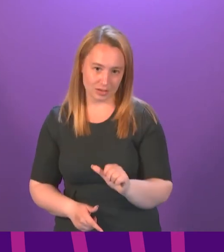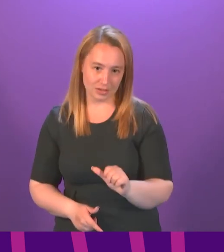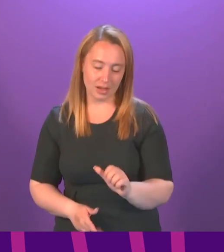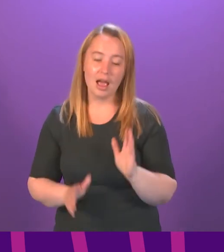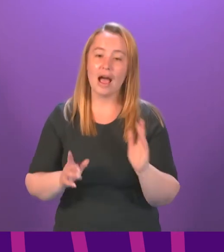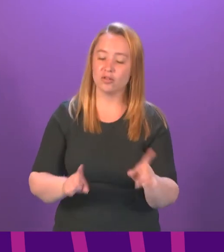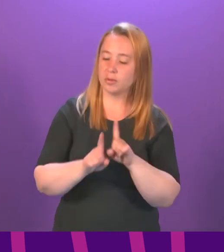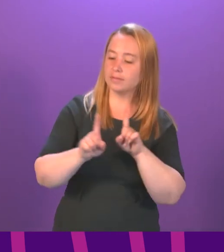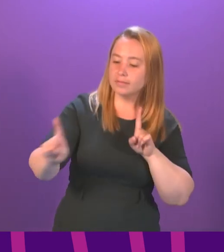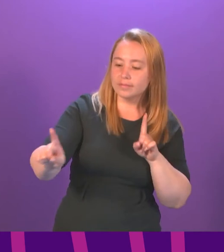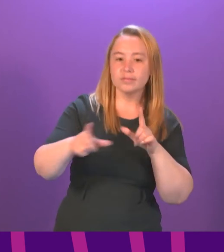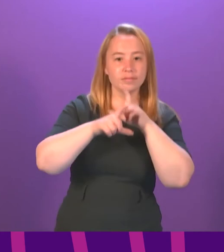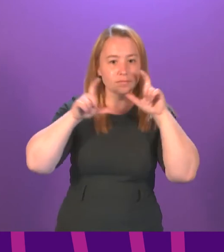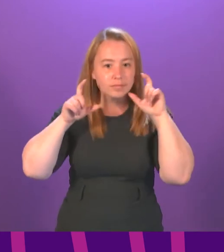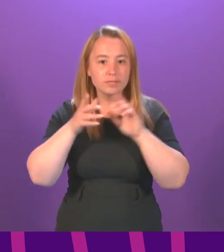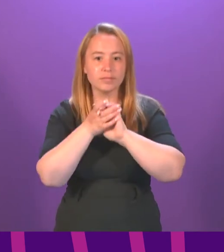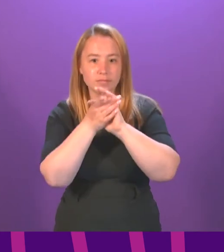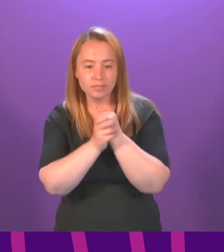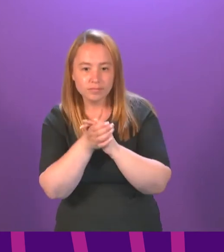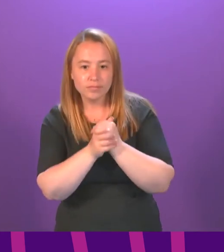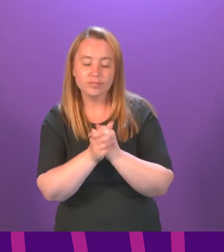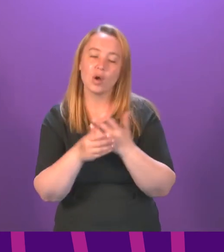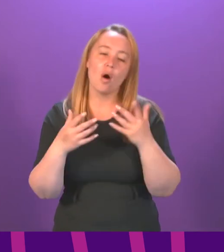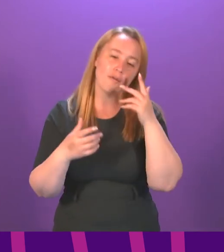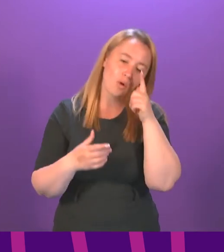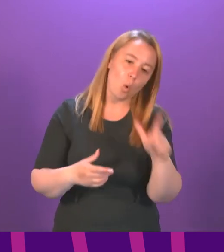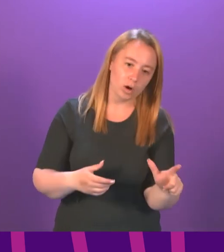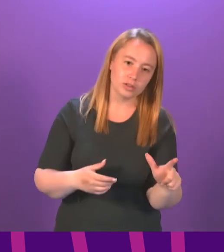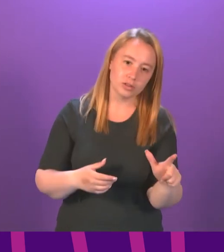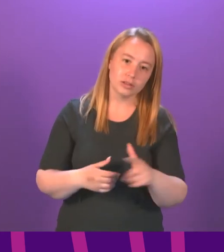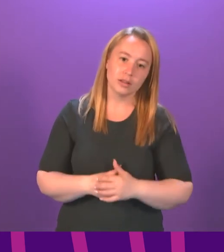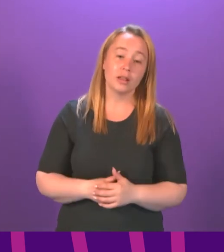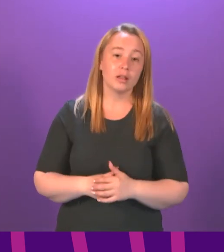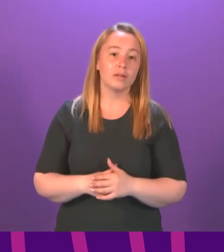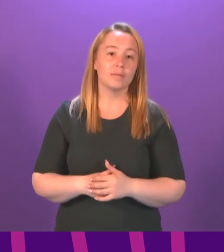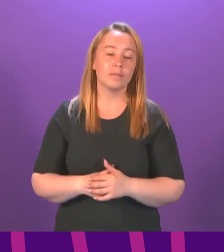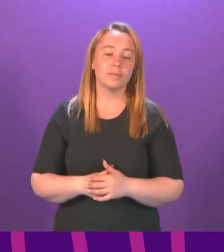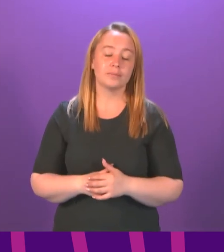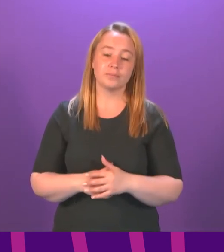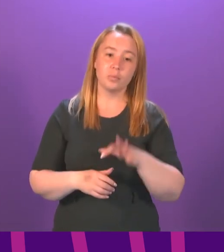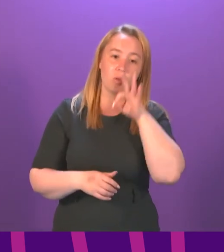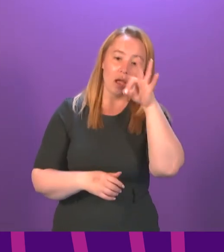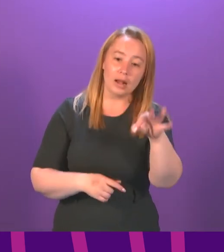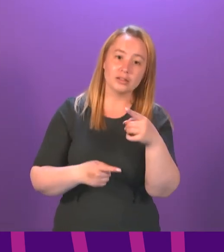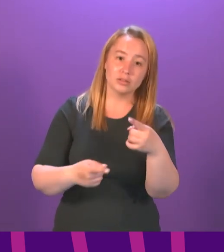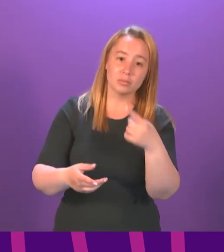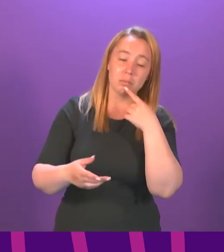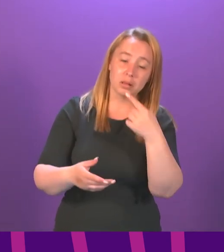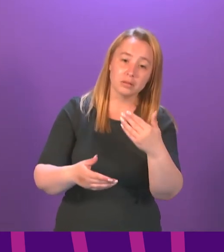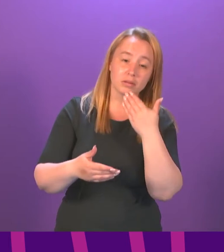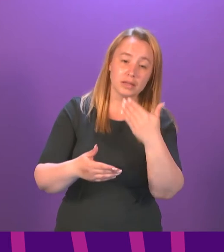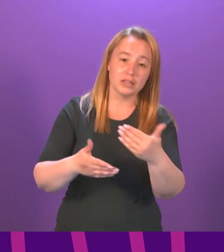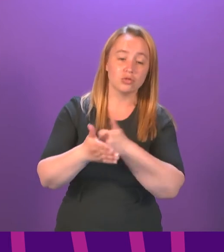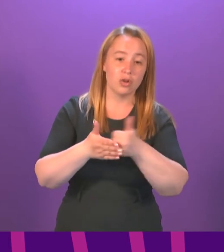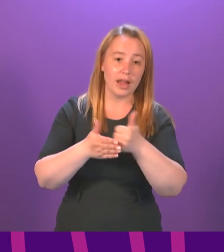distancing and hygiene measures will, of course, also be in place. We are encouraging everyone to make regular use of lateral flow device tests.